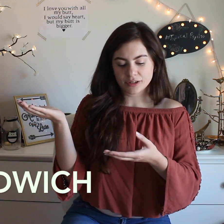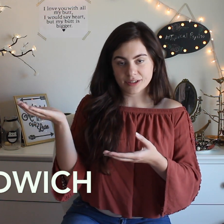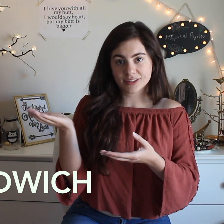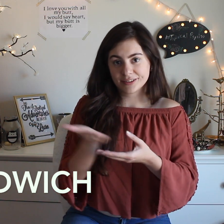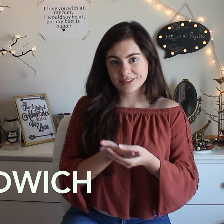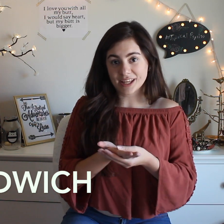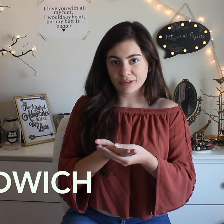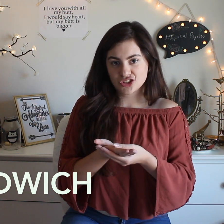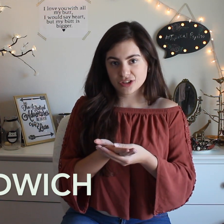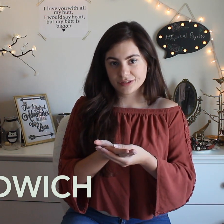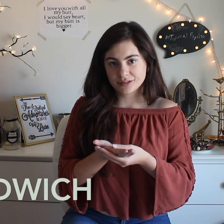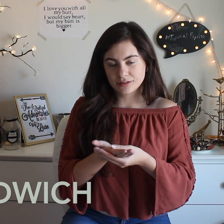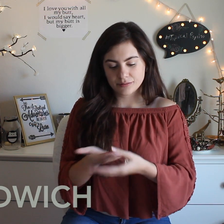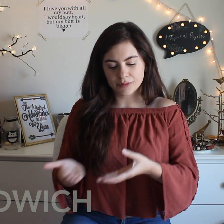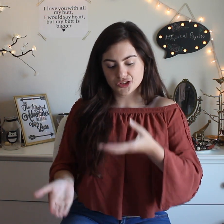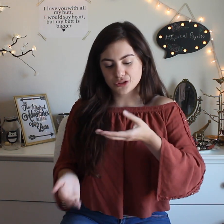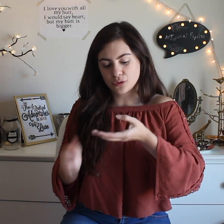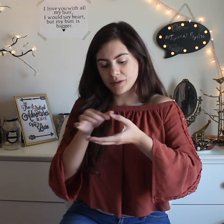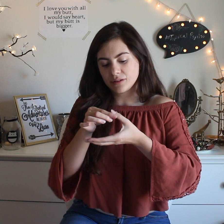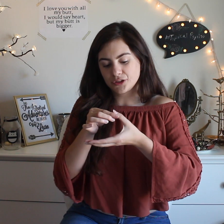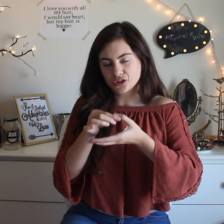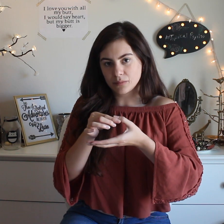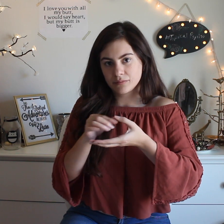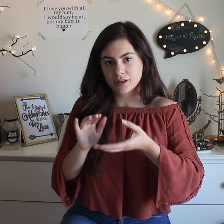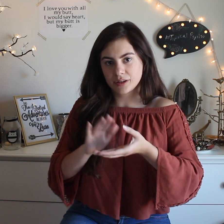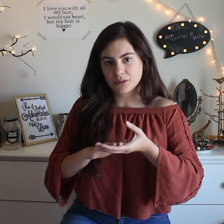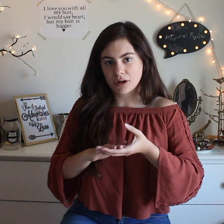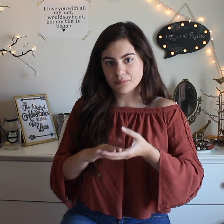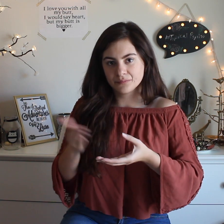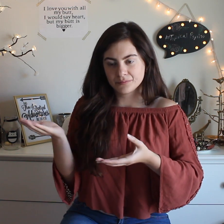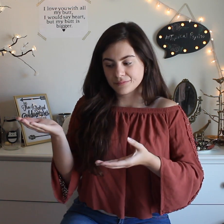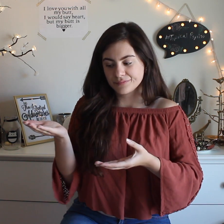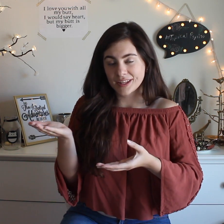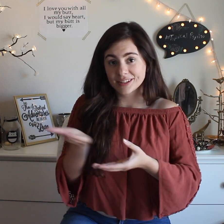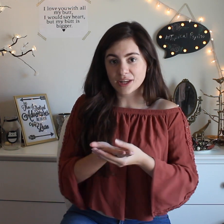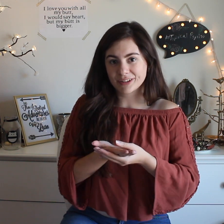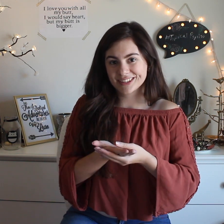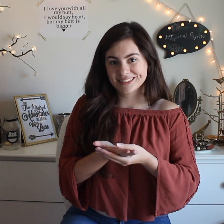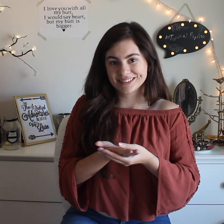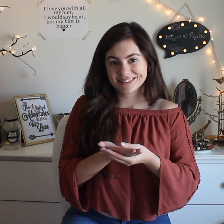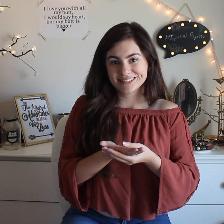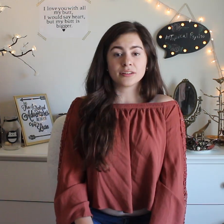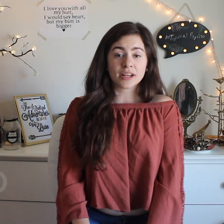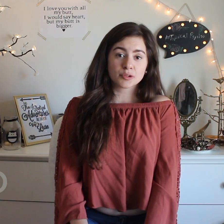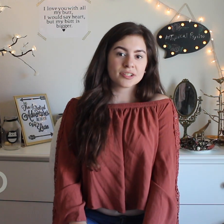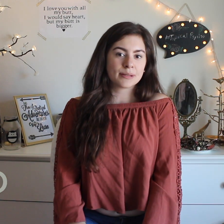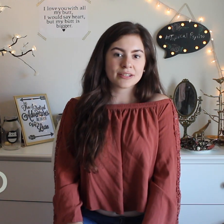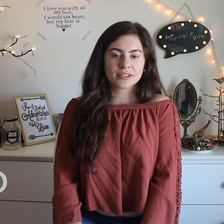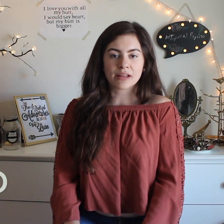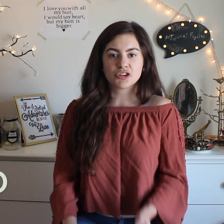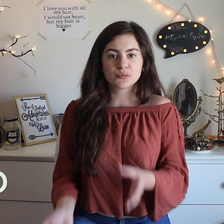like this sandwich make sure you open your thumb and your palm sandwich the next one's the same as the sandwich